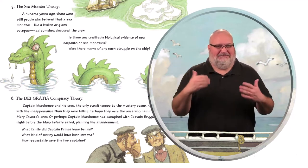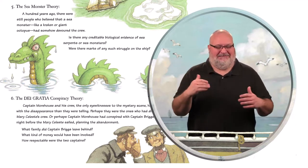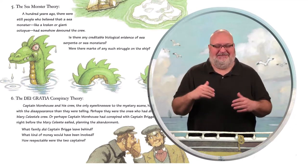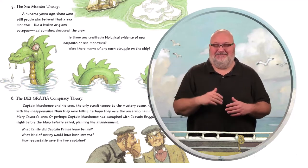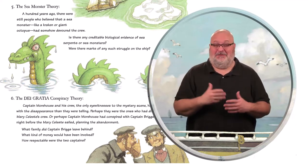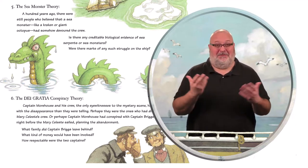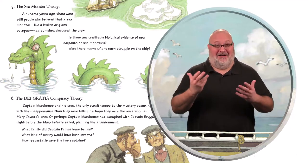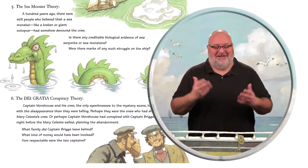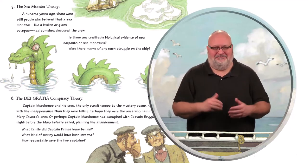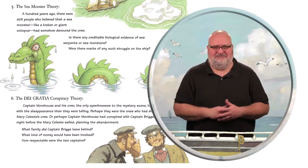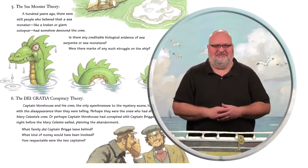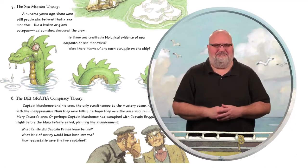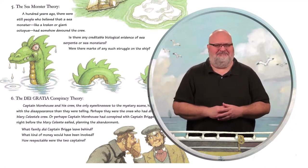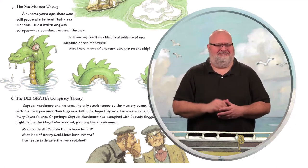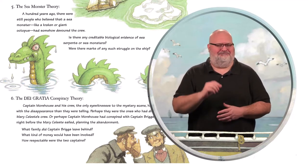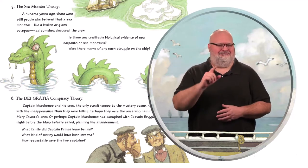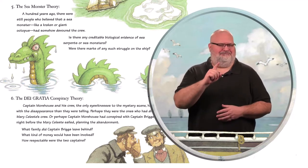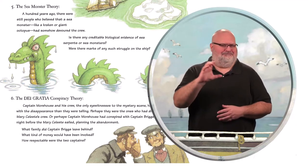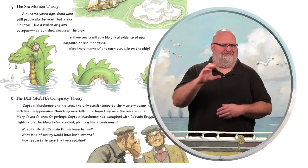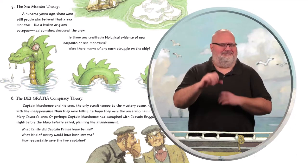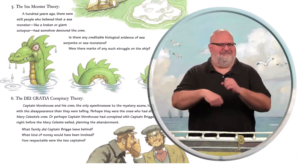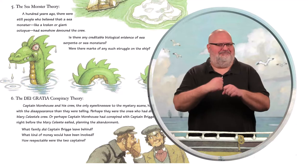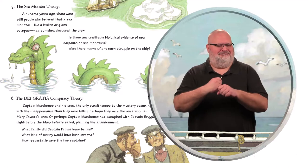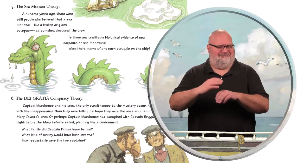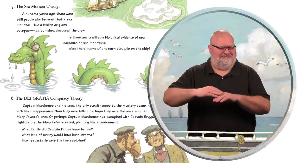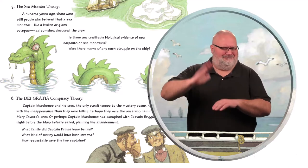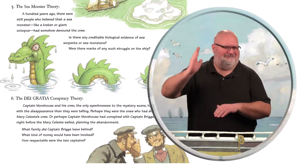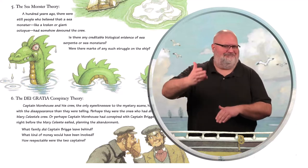5. The Sea Monster Theory